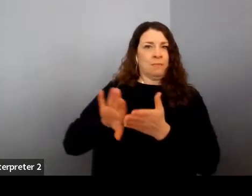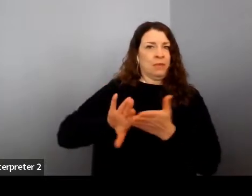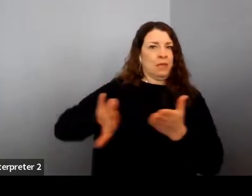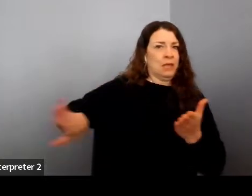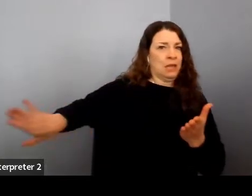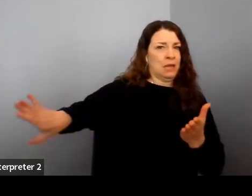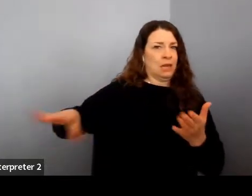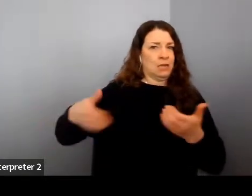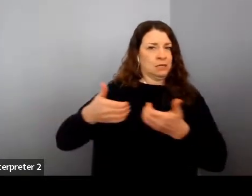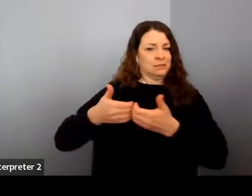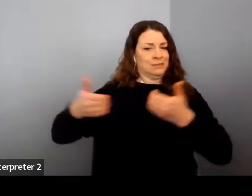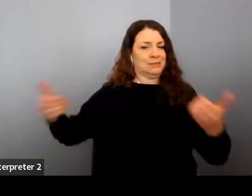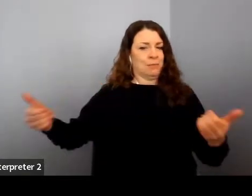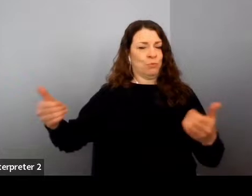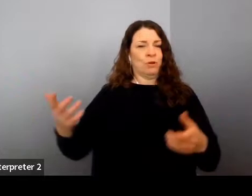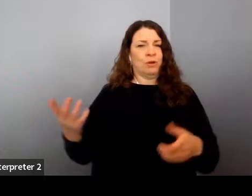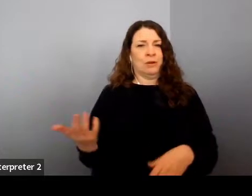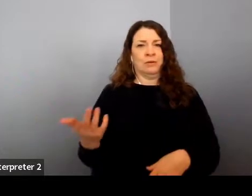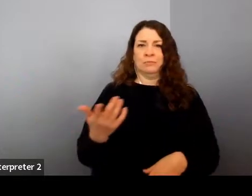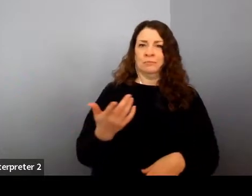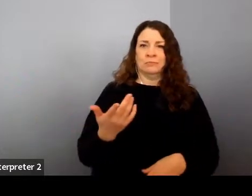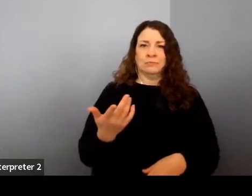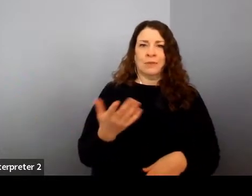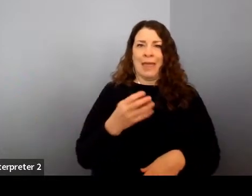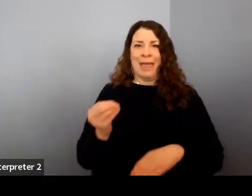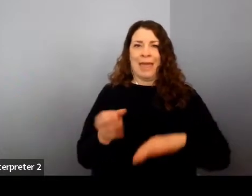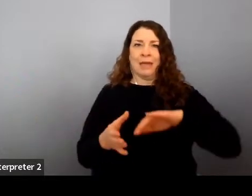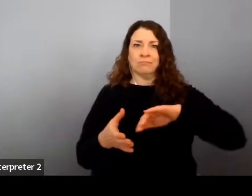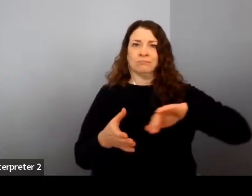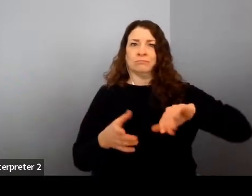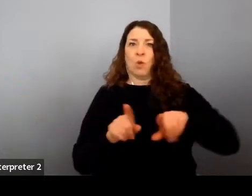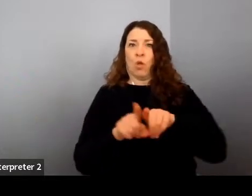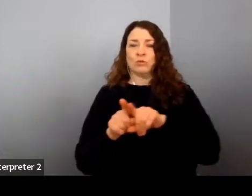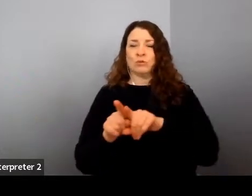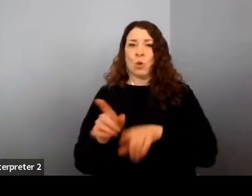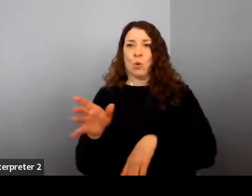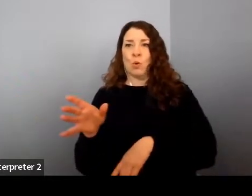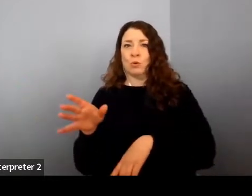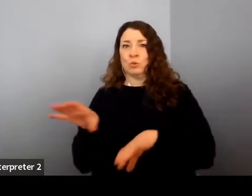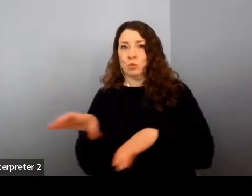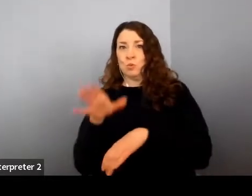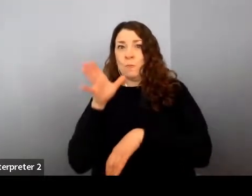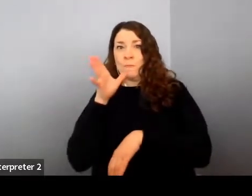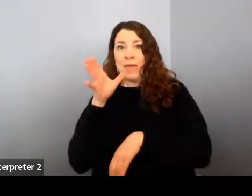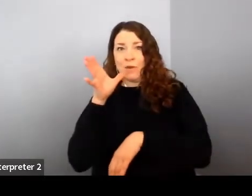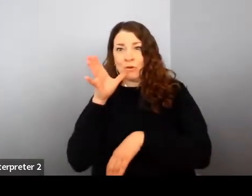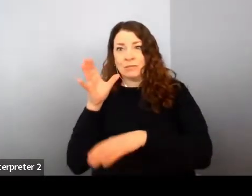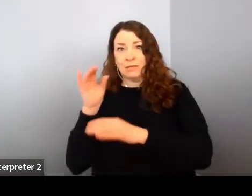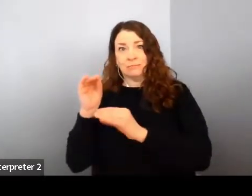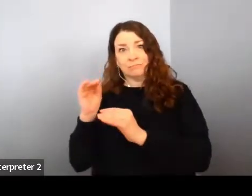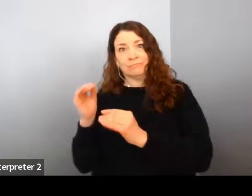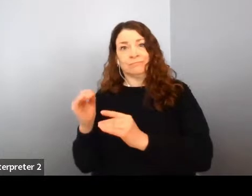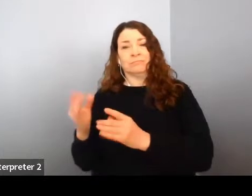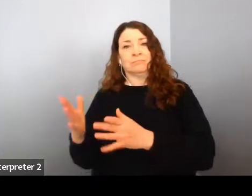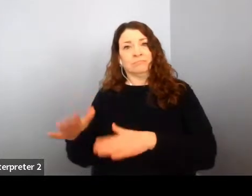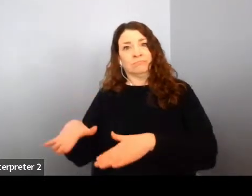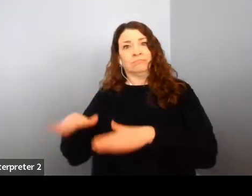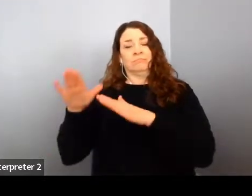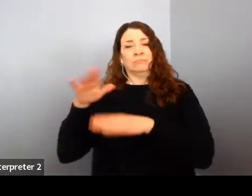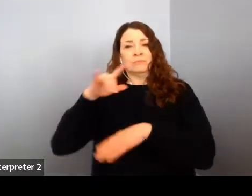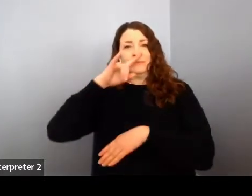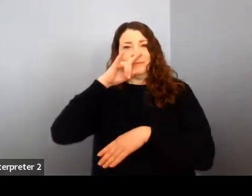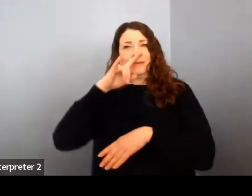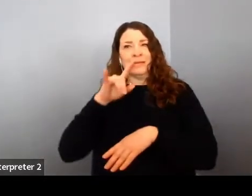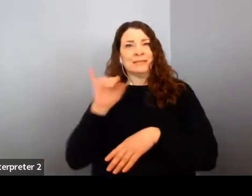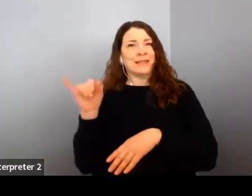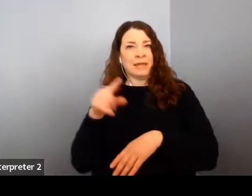And I was like, she gets it. And, you know, I, I, I just think that's another way where when you want to